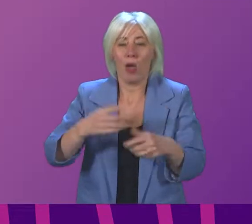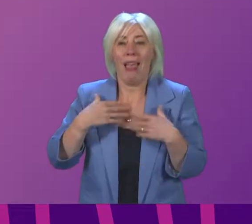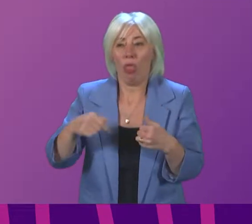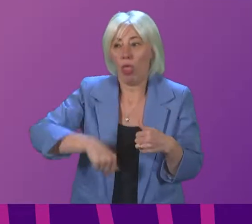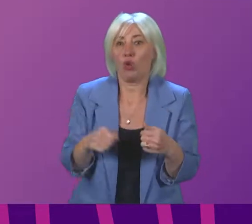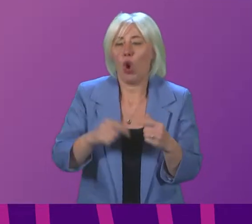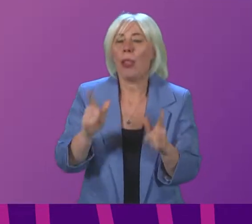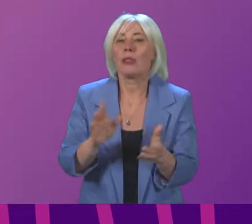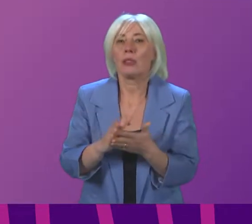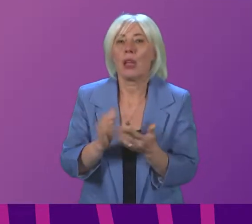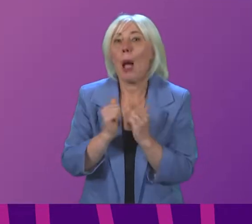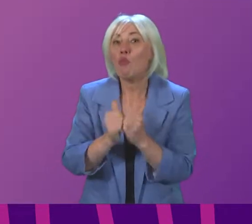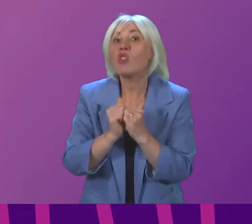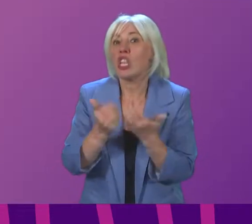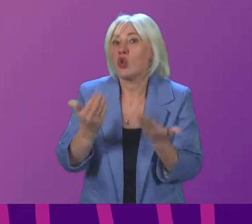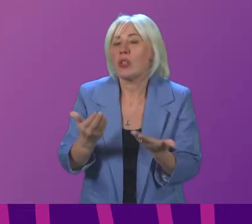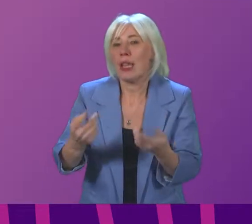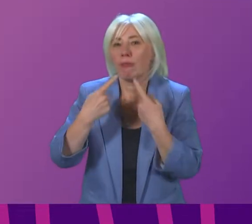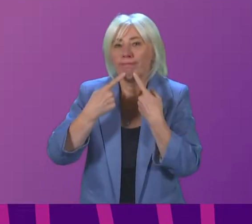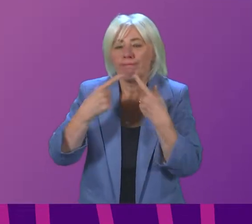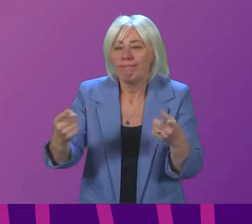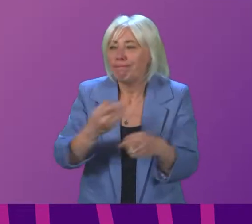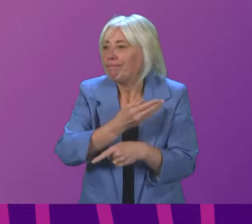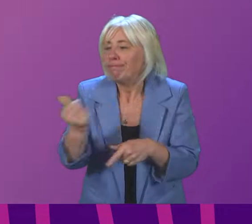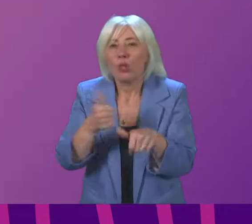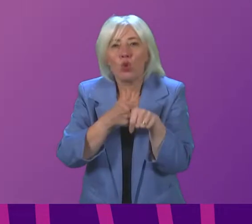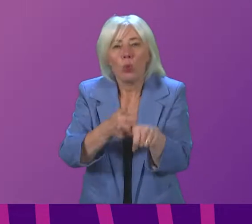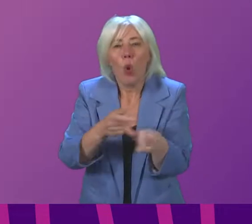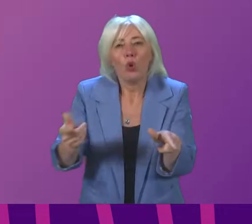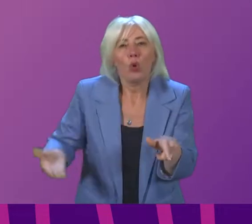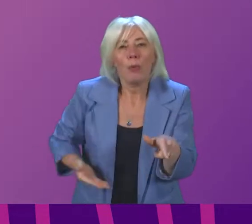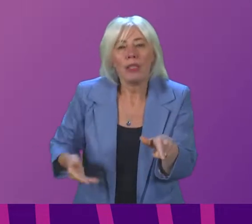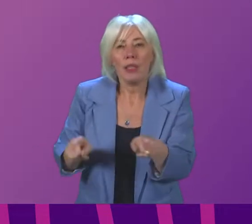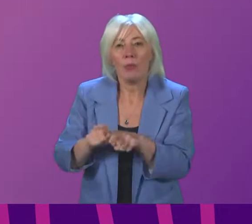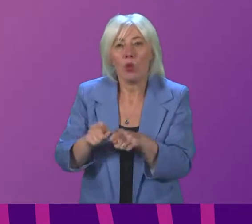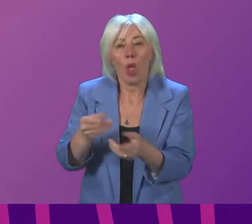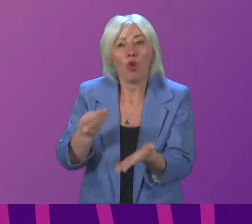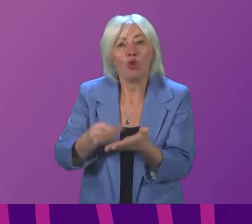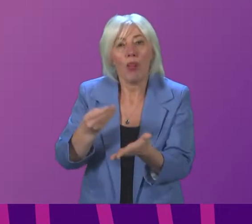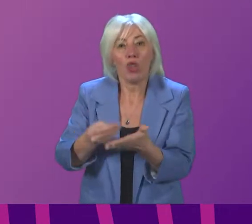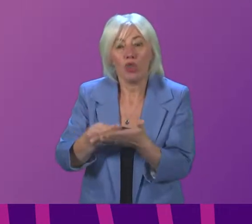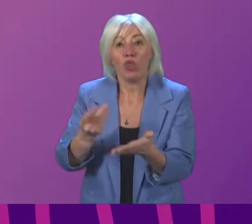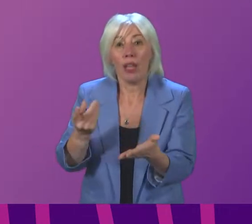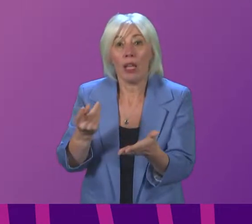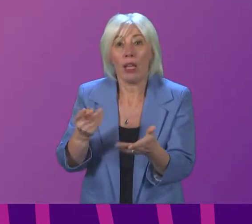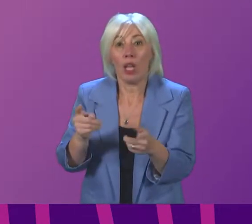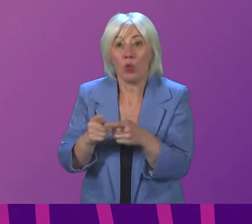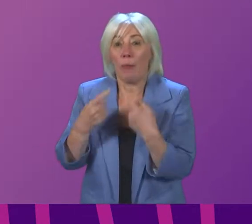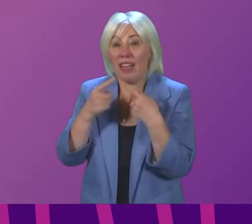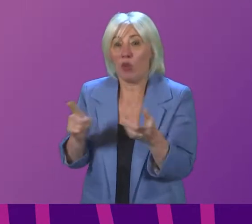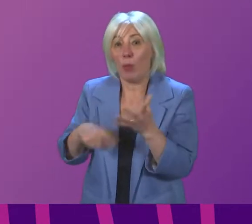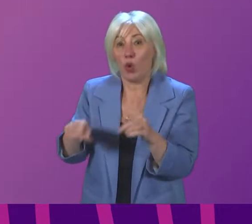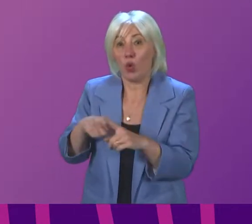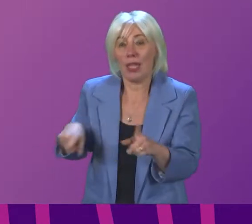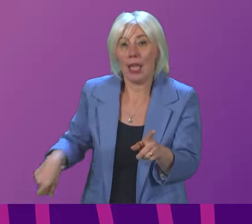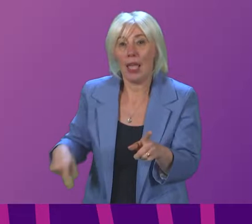appreciate what she announced today to provide some support to business and the announcement from the treasury released as the first minister was on her feet the Scottish